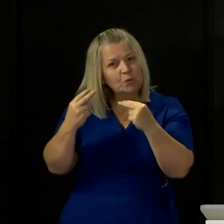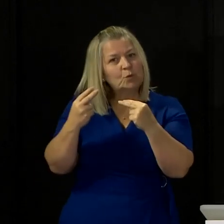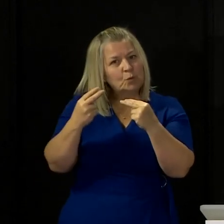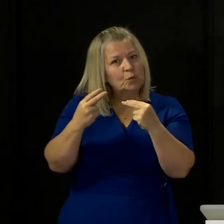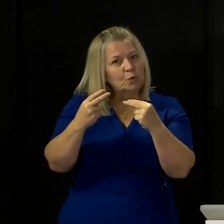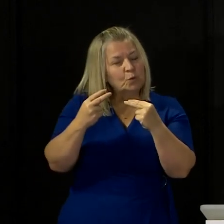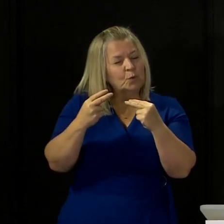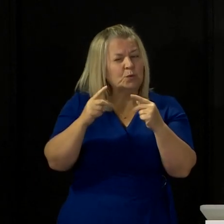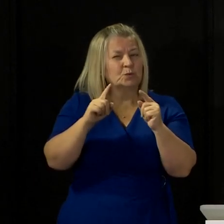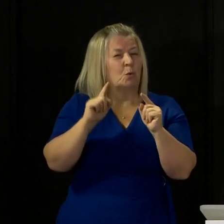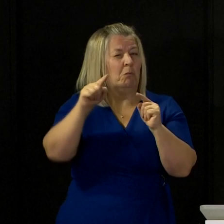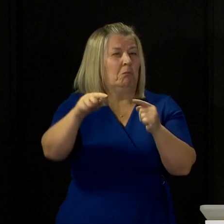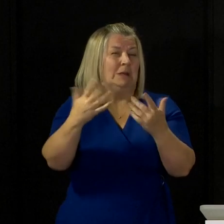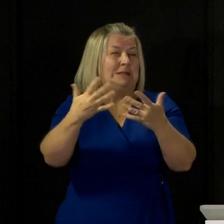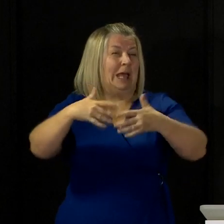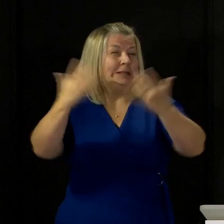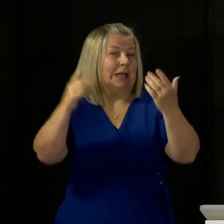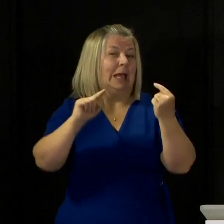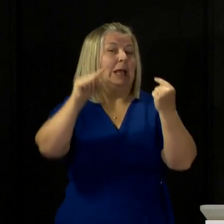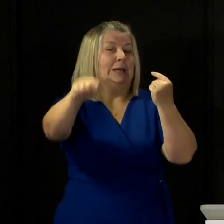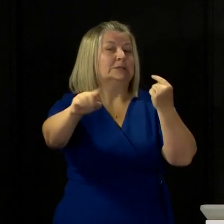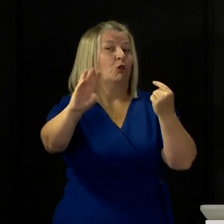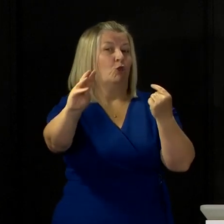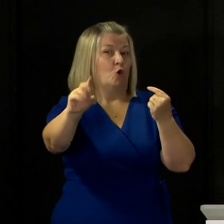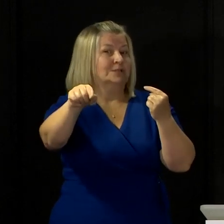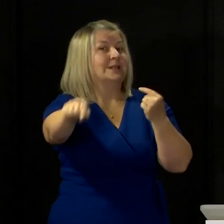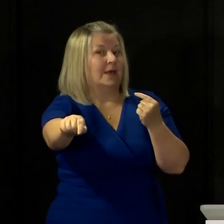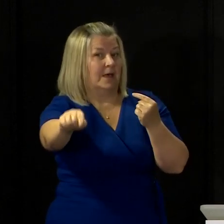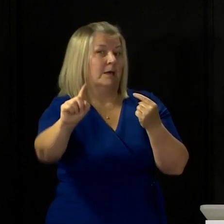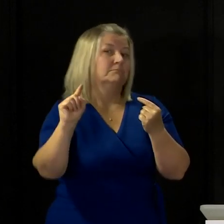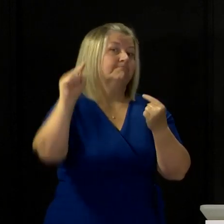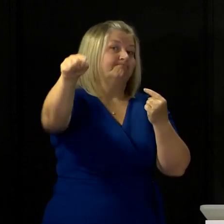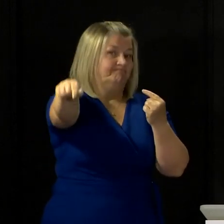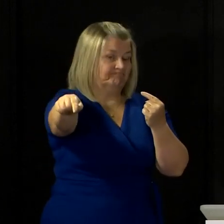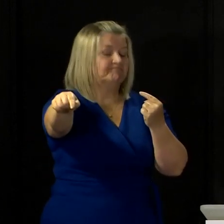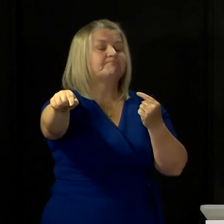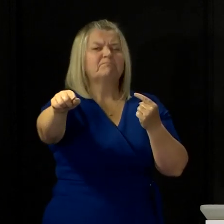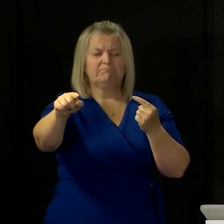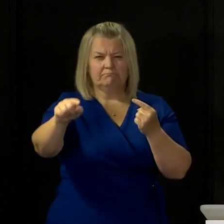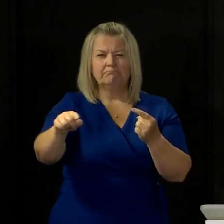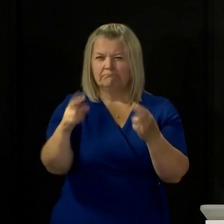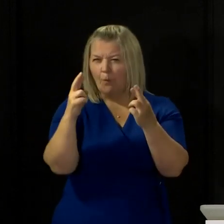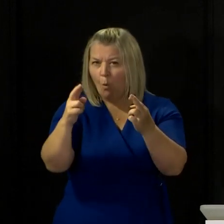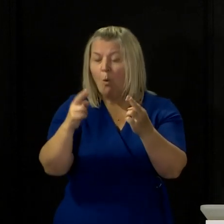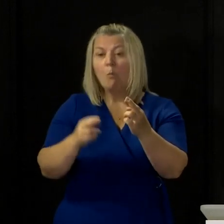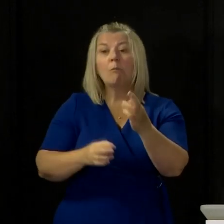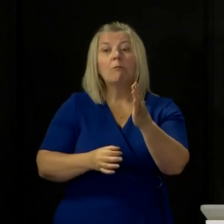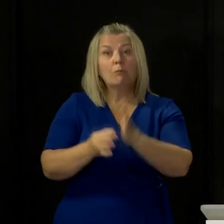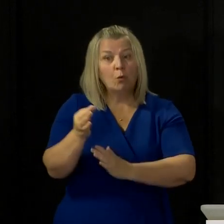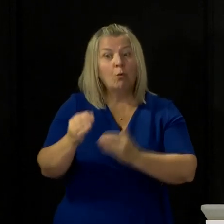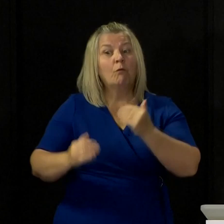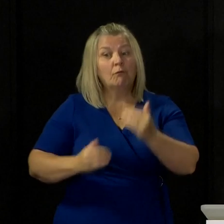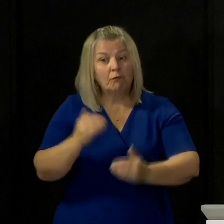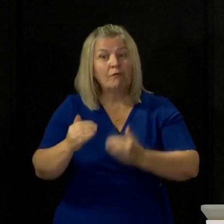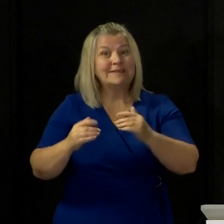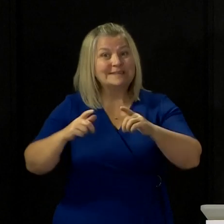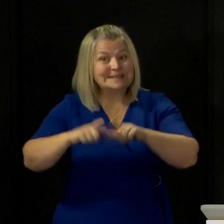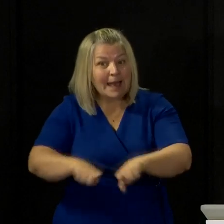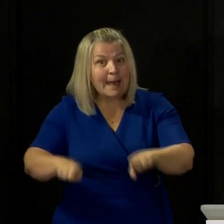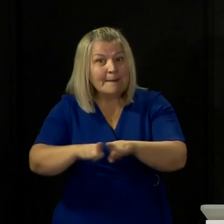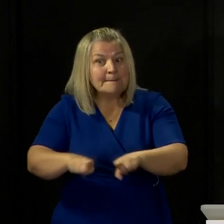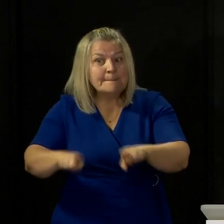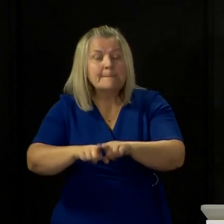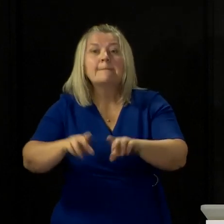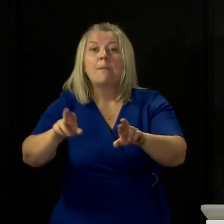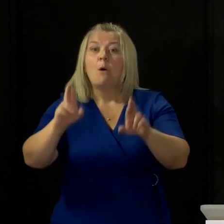which is a week on Thursday, at this stage, I'm optimistic that if we still see the progress that we are making, we will be able to go into the next